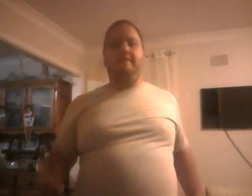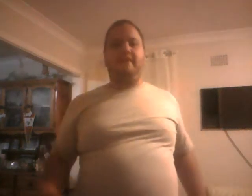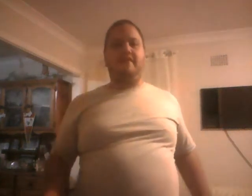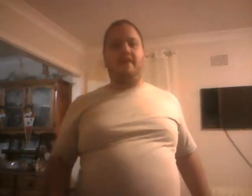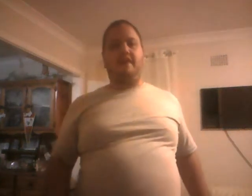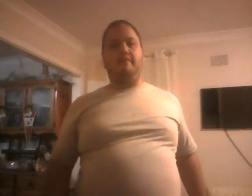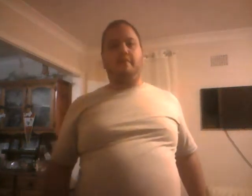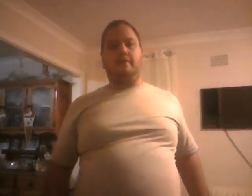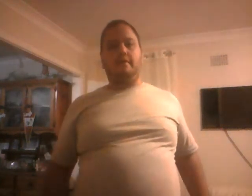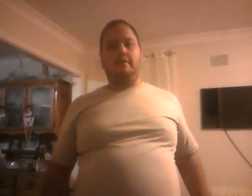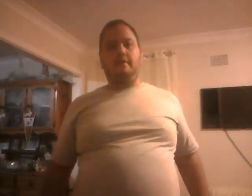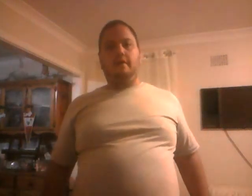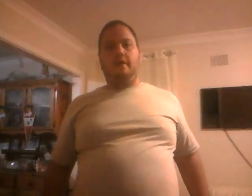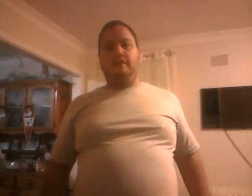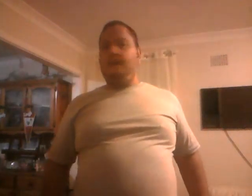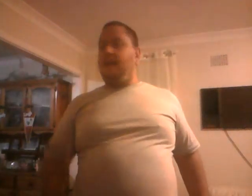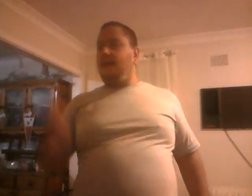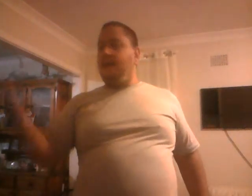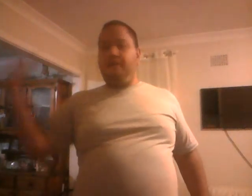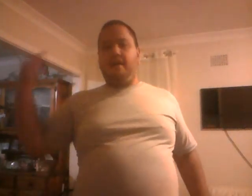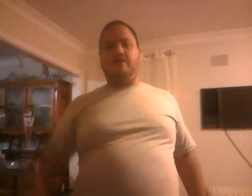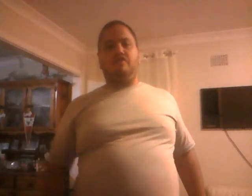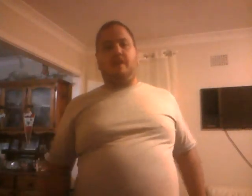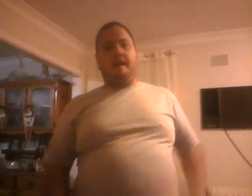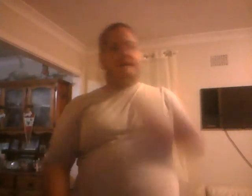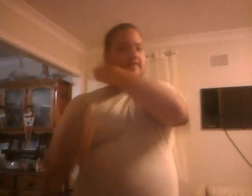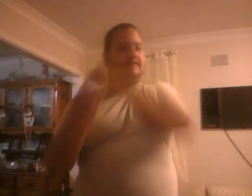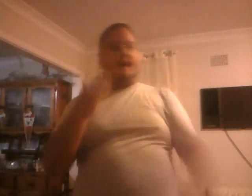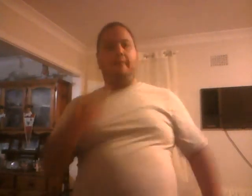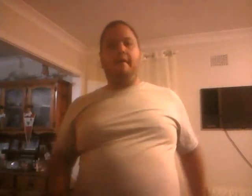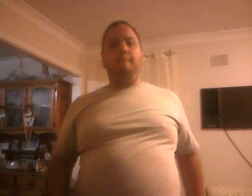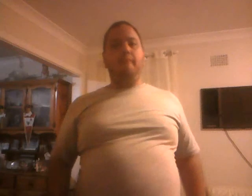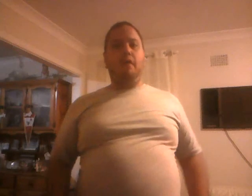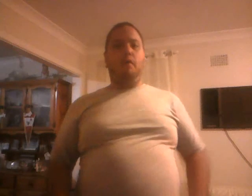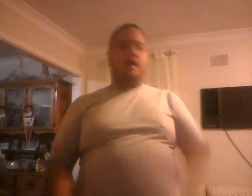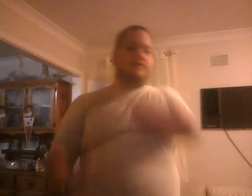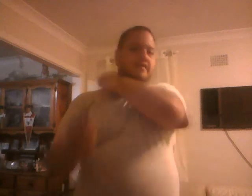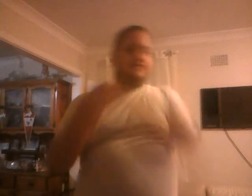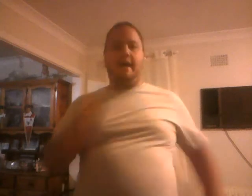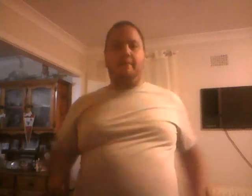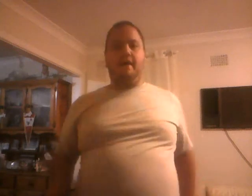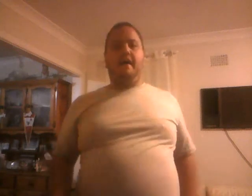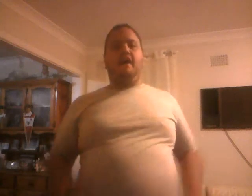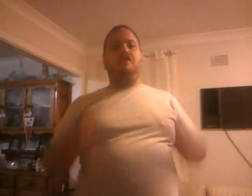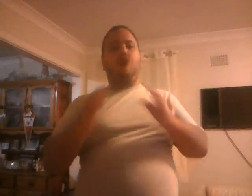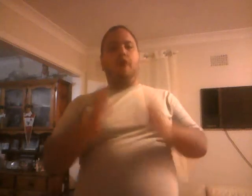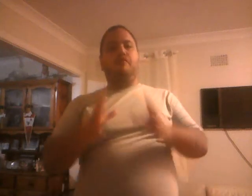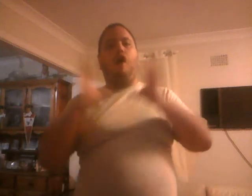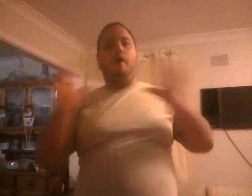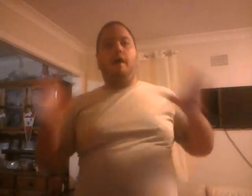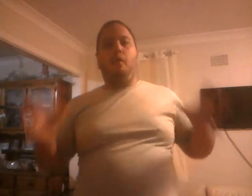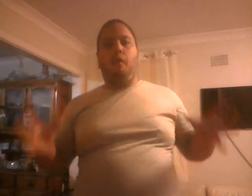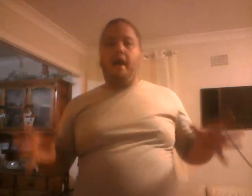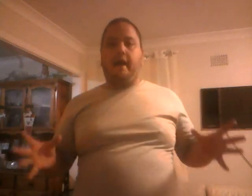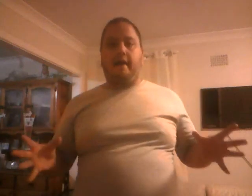in the face of the government the leather industry, slap metalworks, slap jobs going away